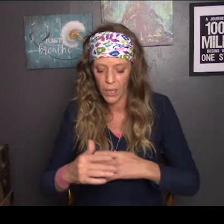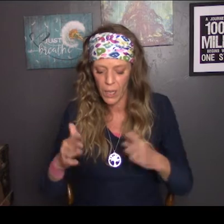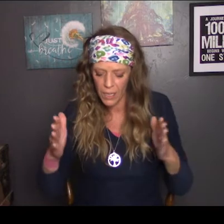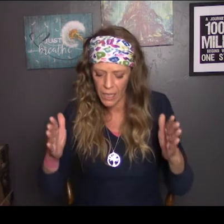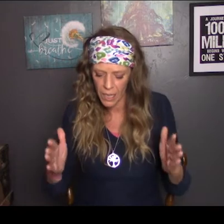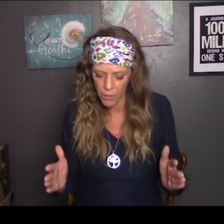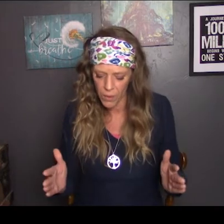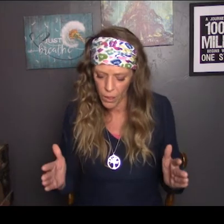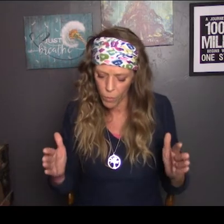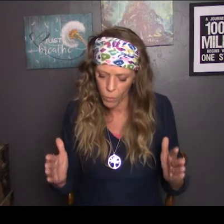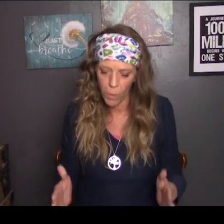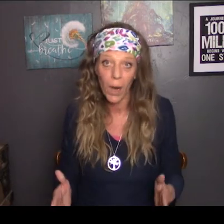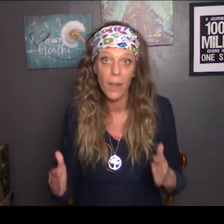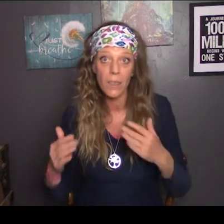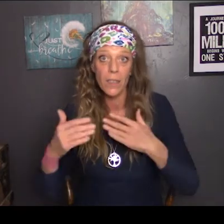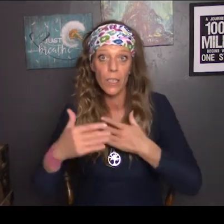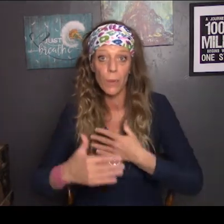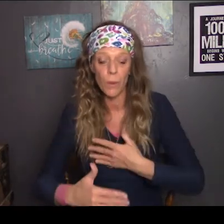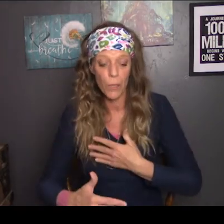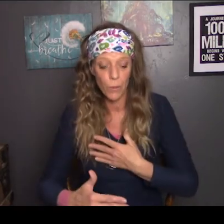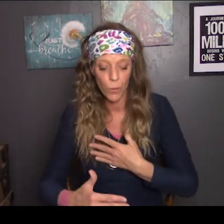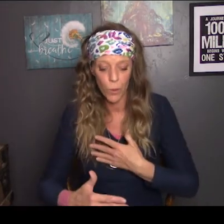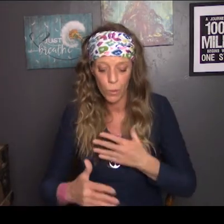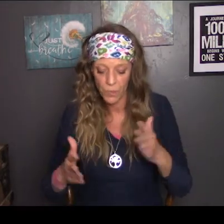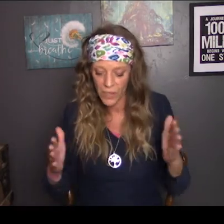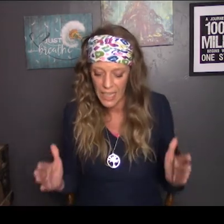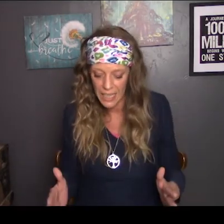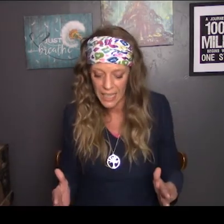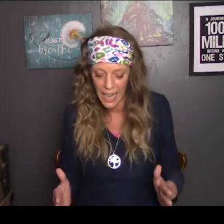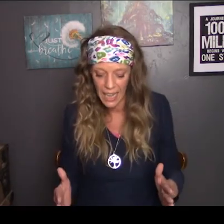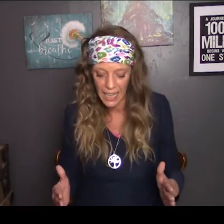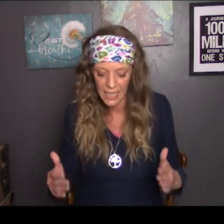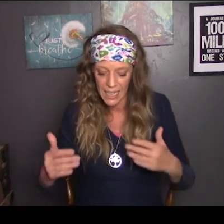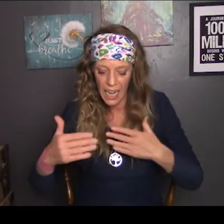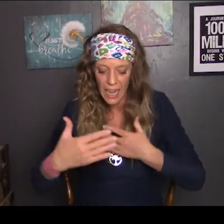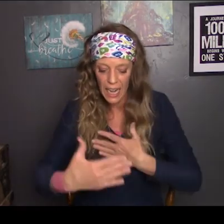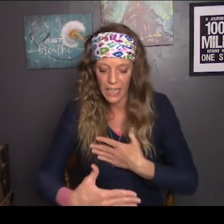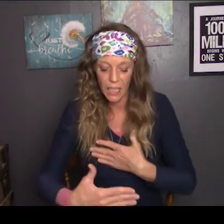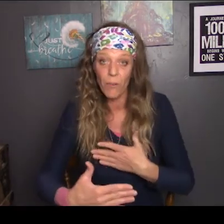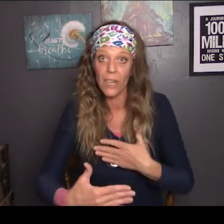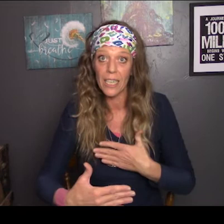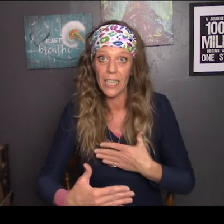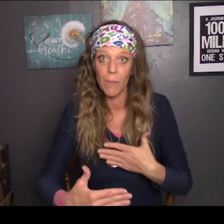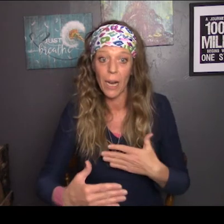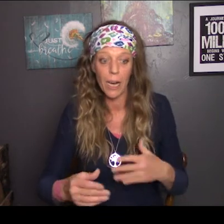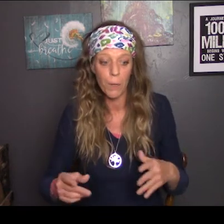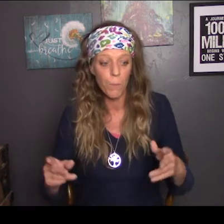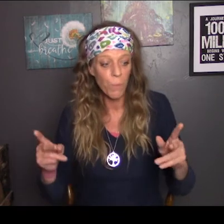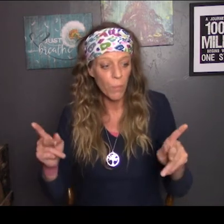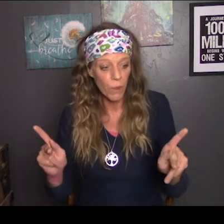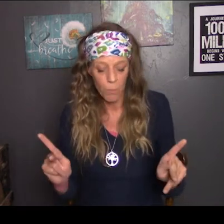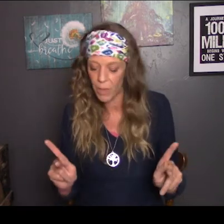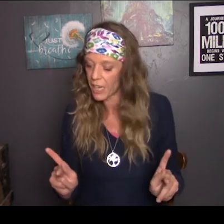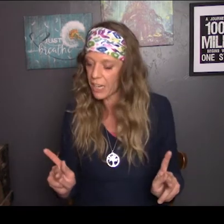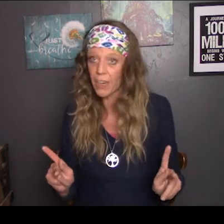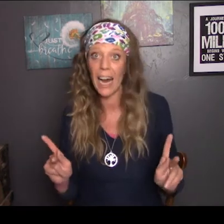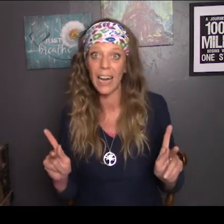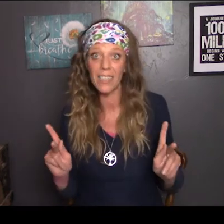Think of the walls to a room. The sides and the front and the back. And make your hands